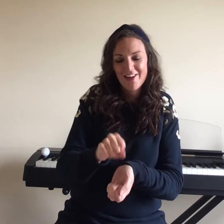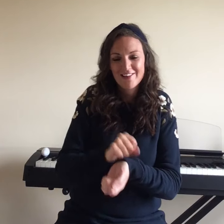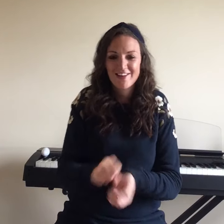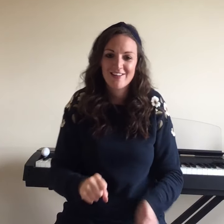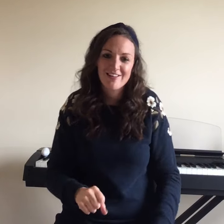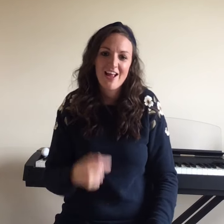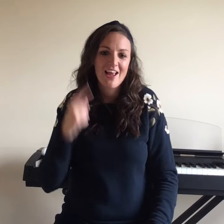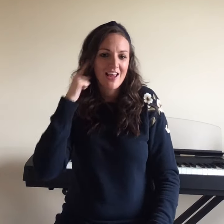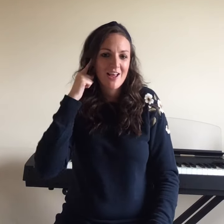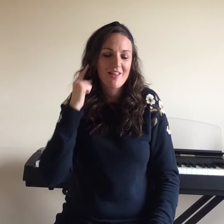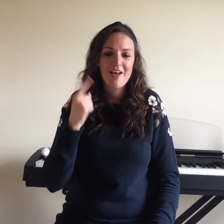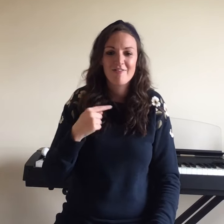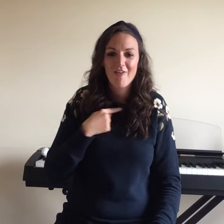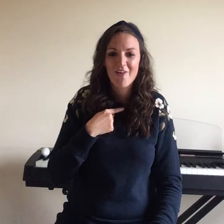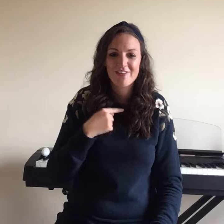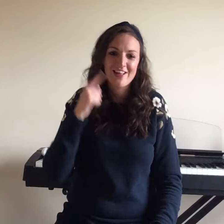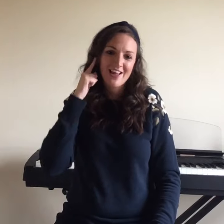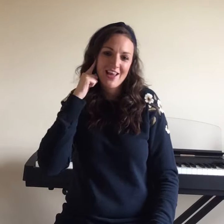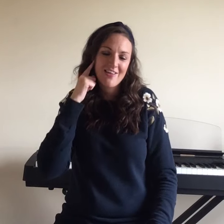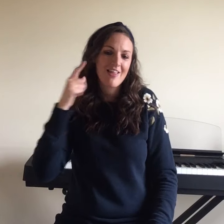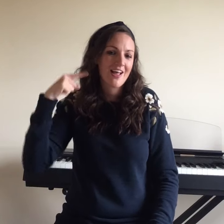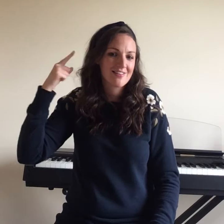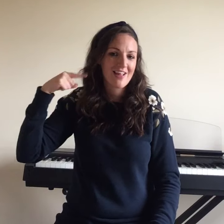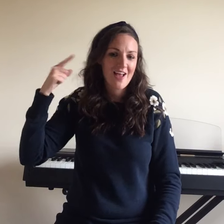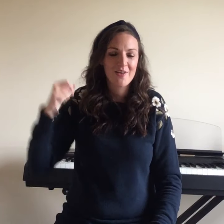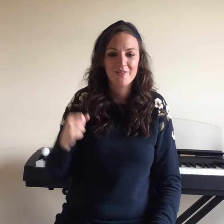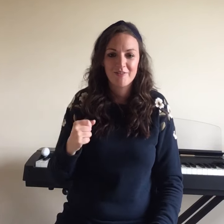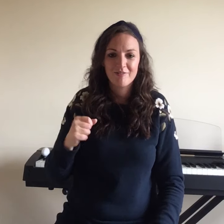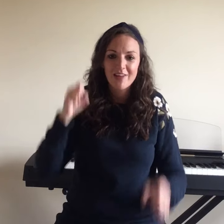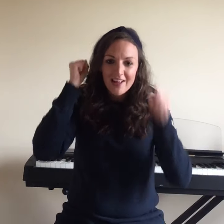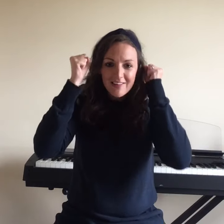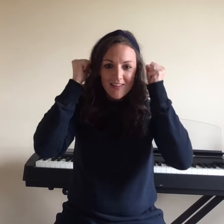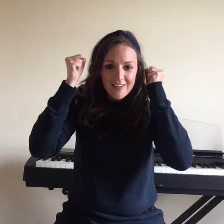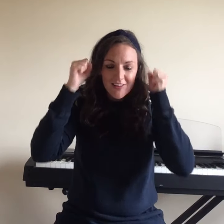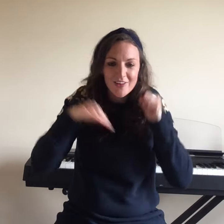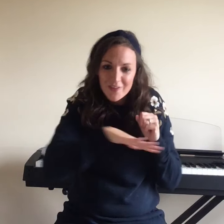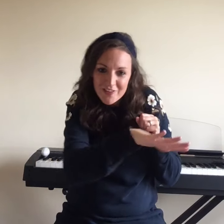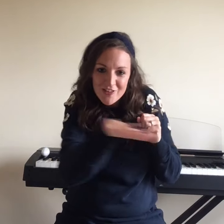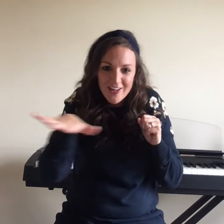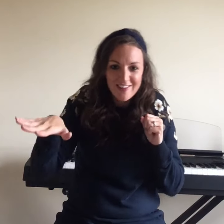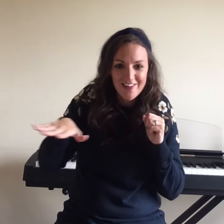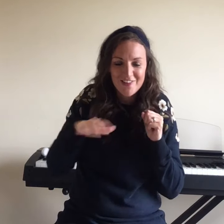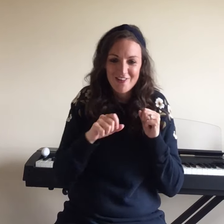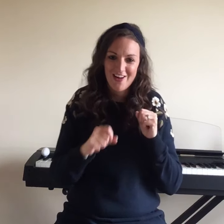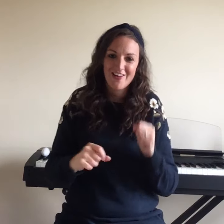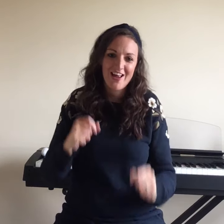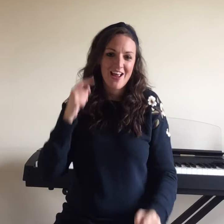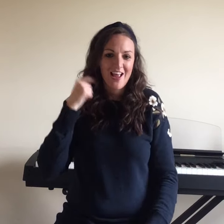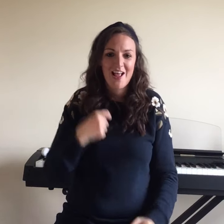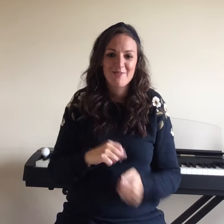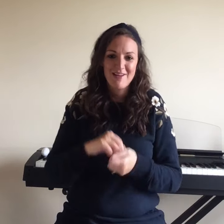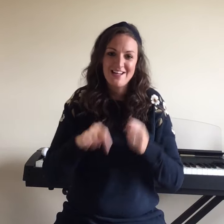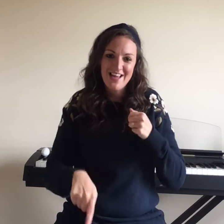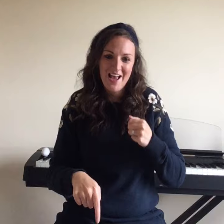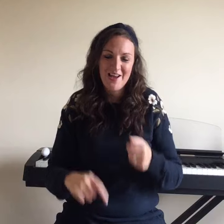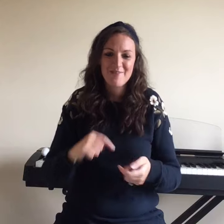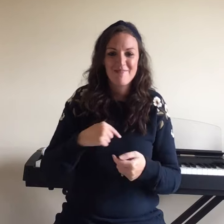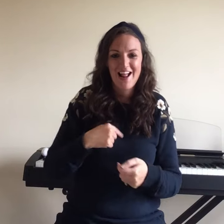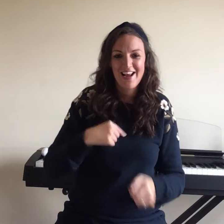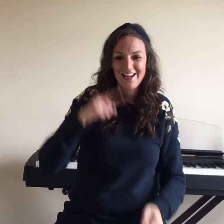the dust You hear my voice, you hear that sound Like thunder gonna shake the ground You held me down, but I